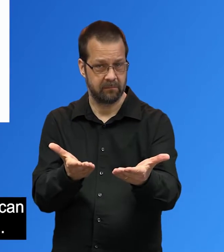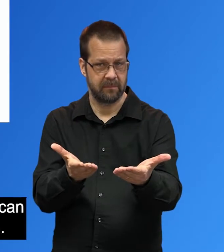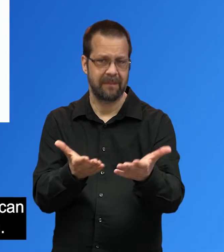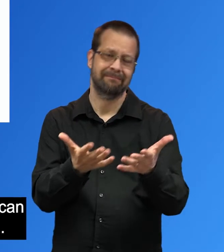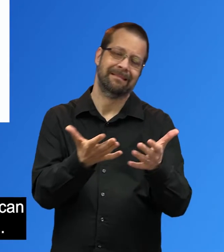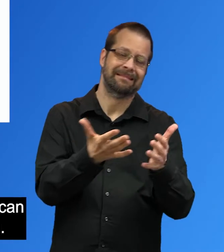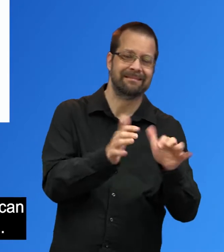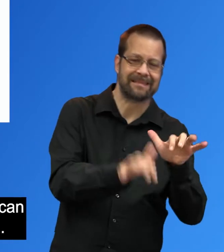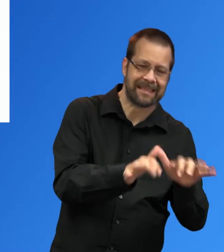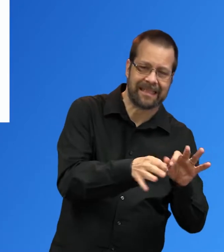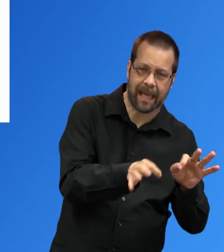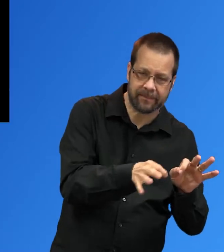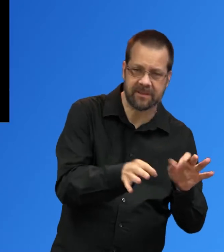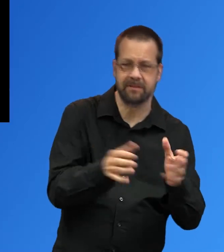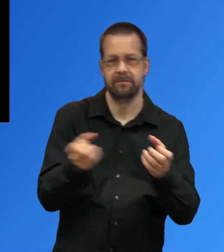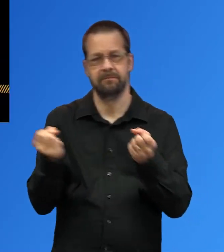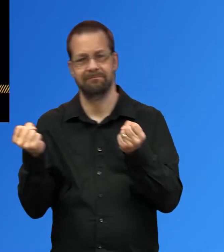interpreting.